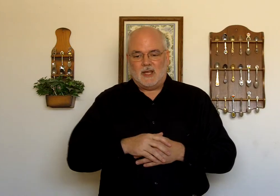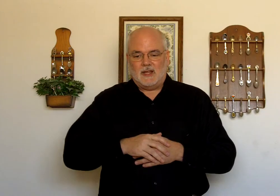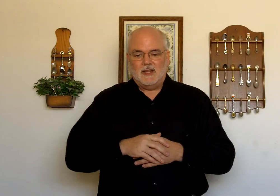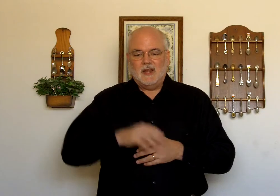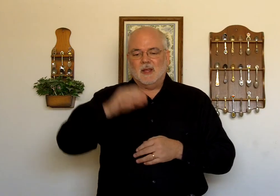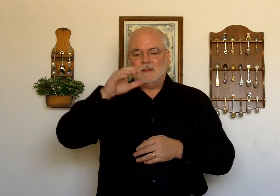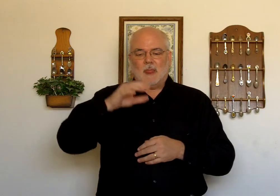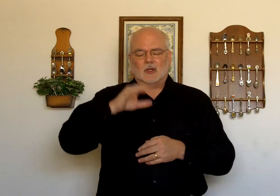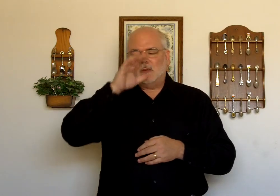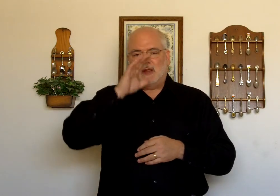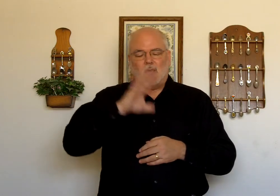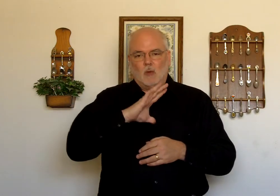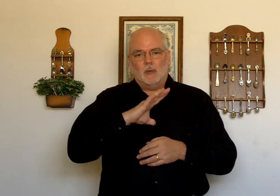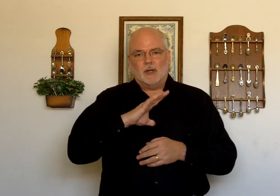Okay? Or excuse me. A woman.